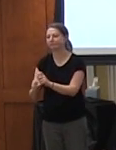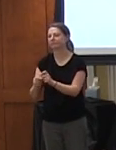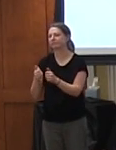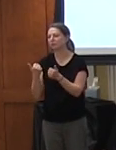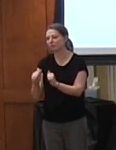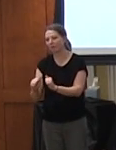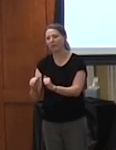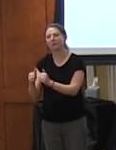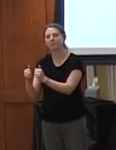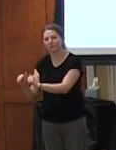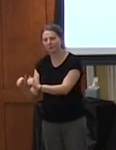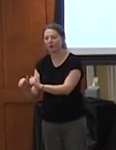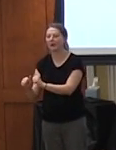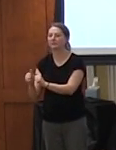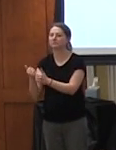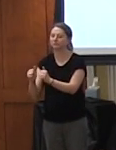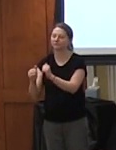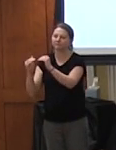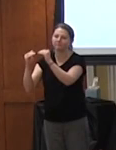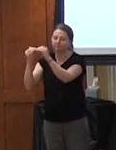improvement